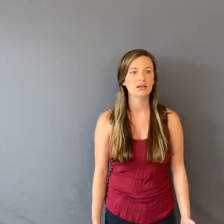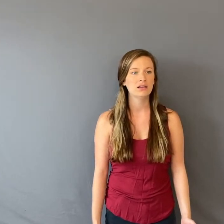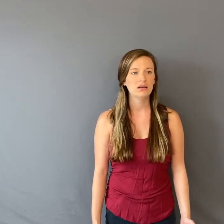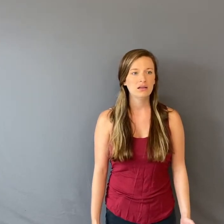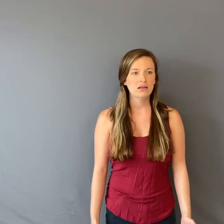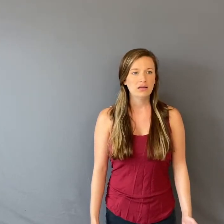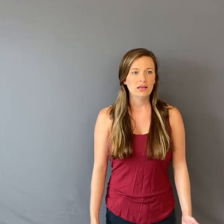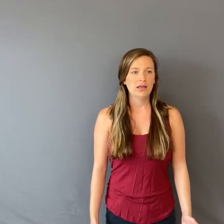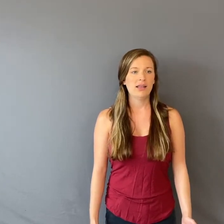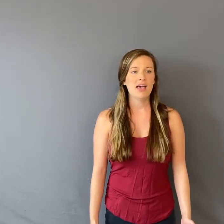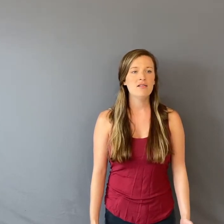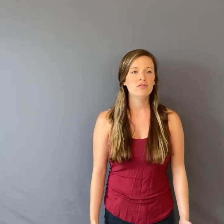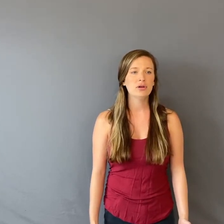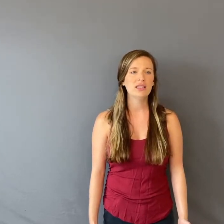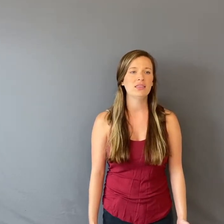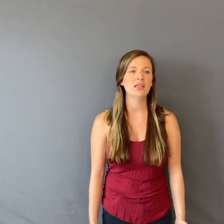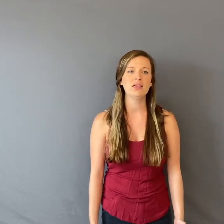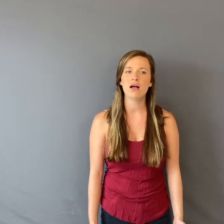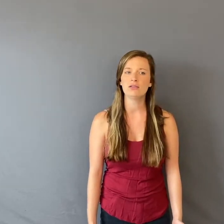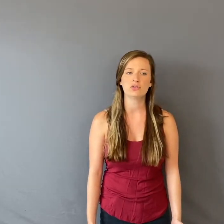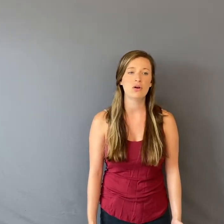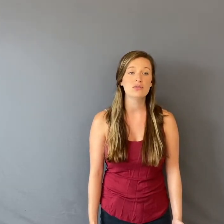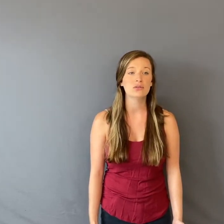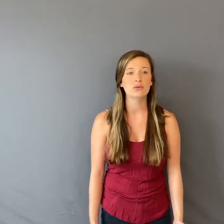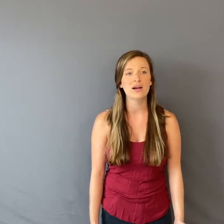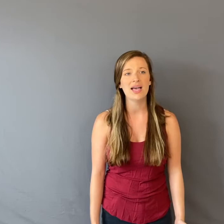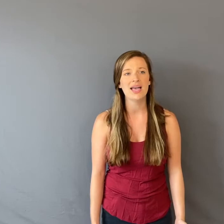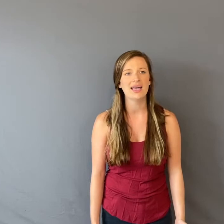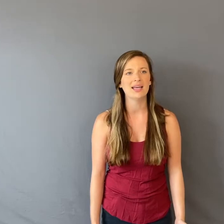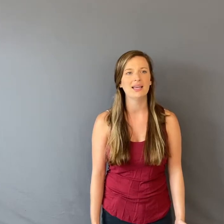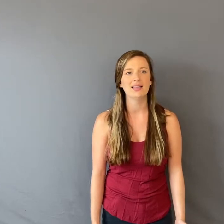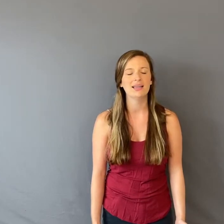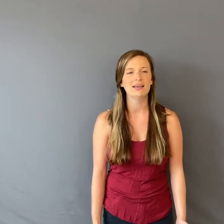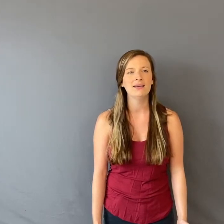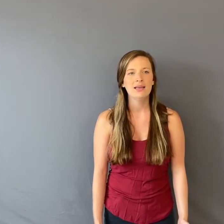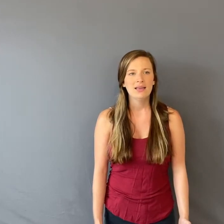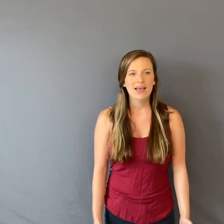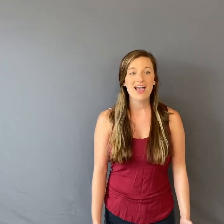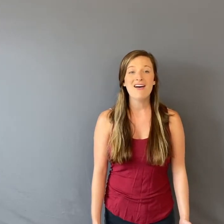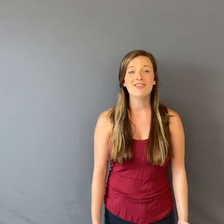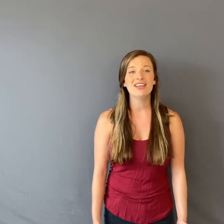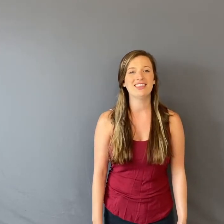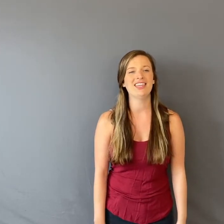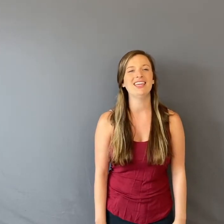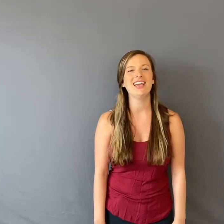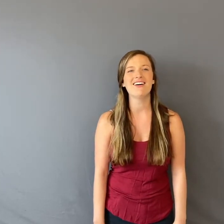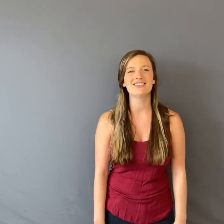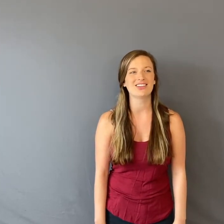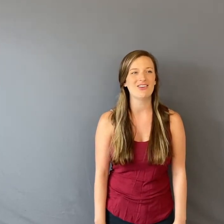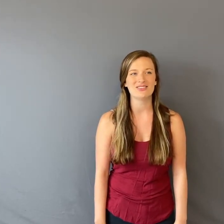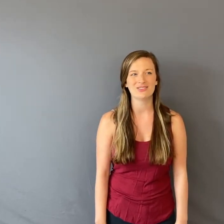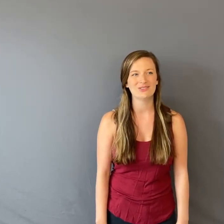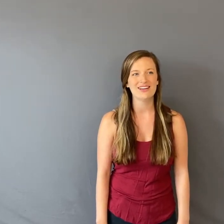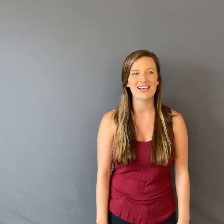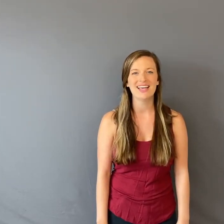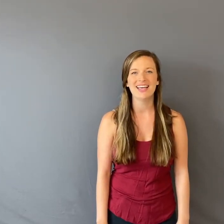And everything else goes away Everything else goes away